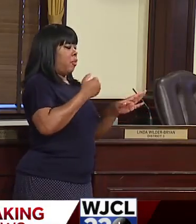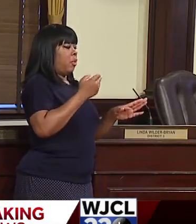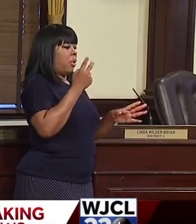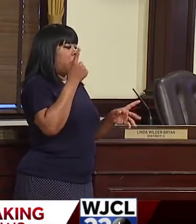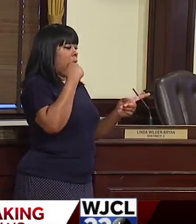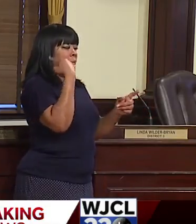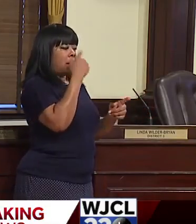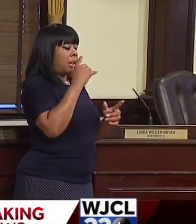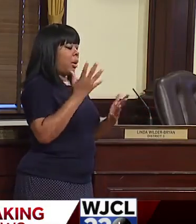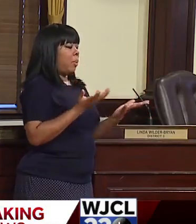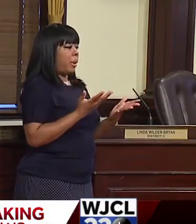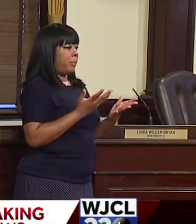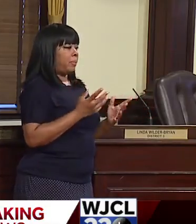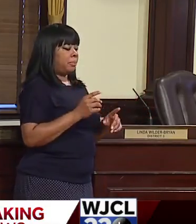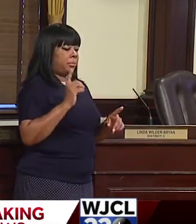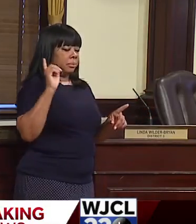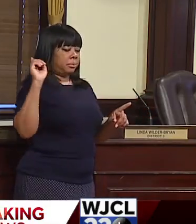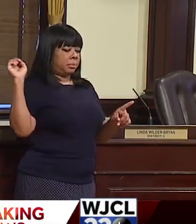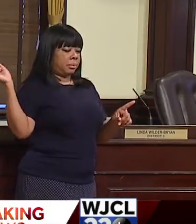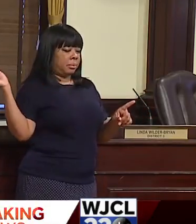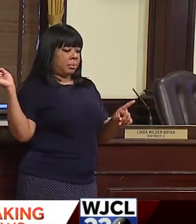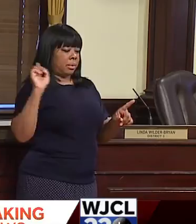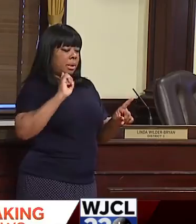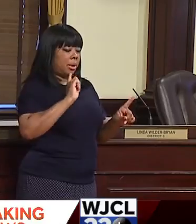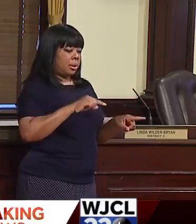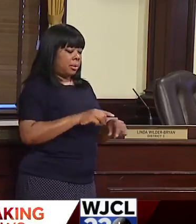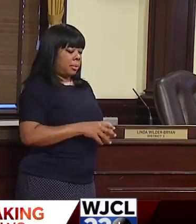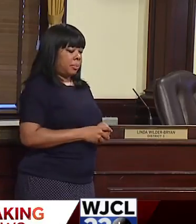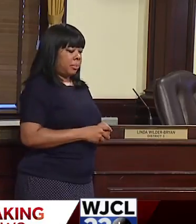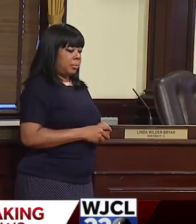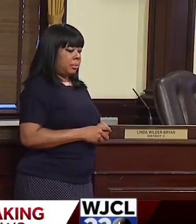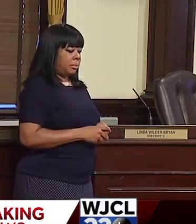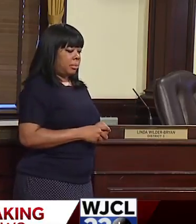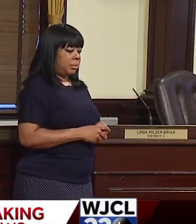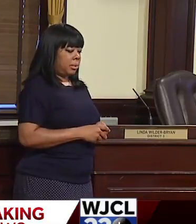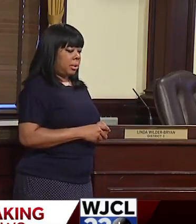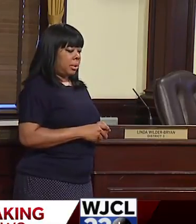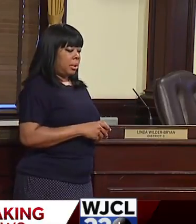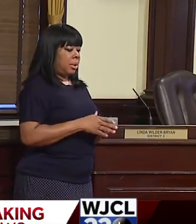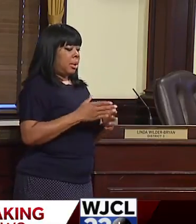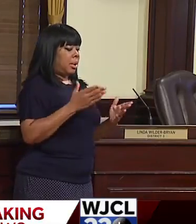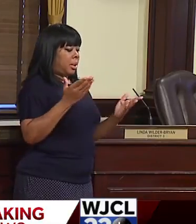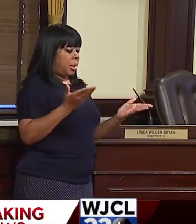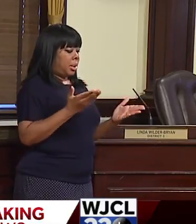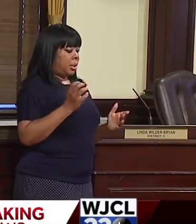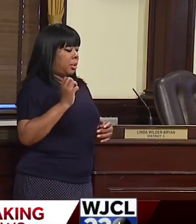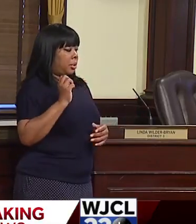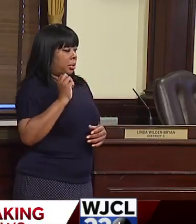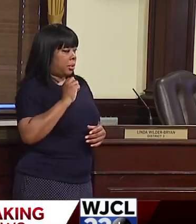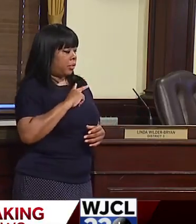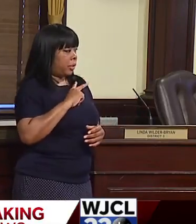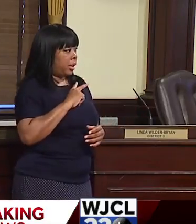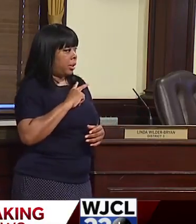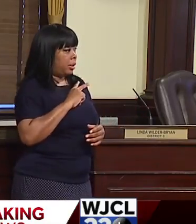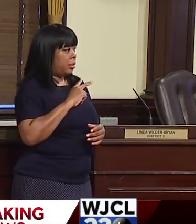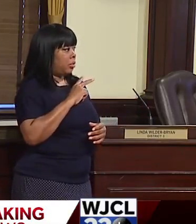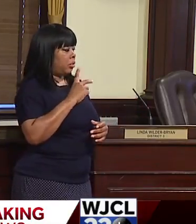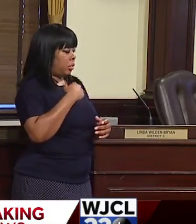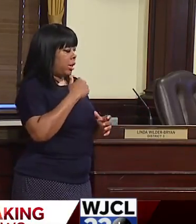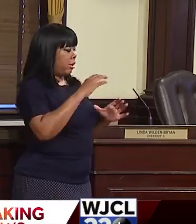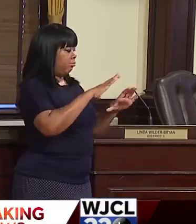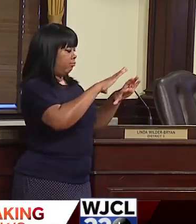side, the city, the city is, um, the city as a jurisdictional territory.